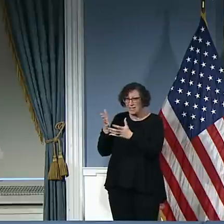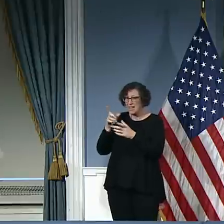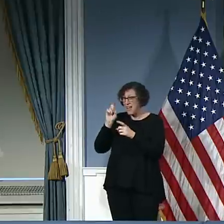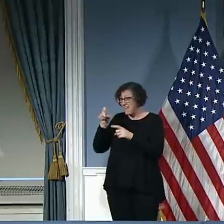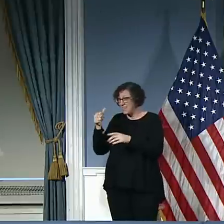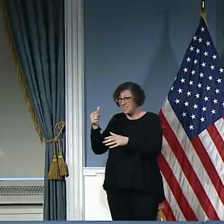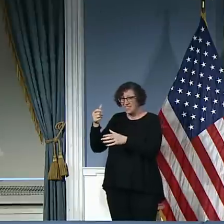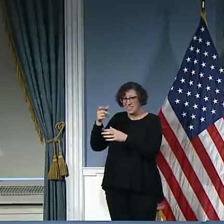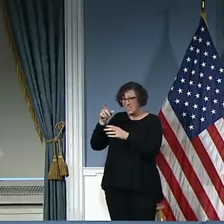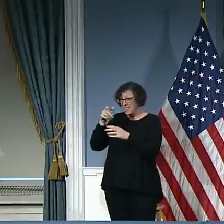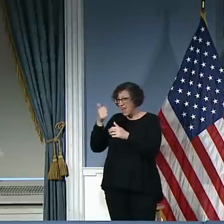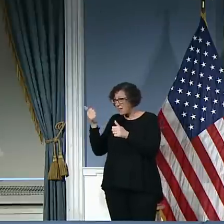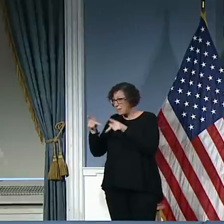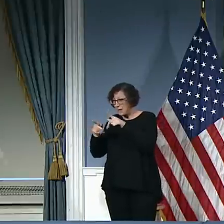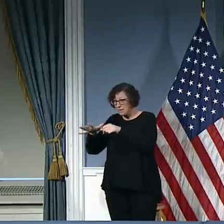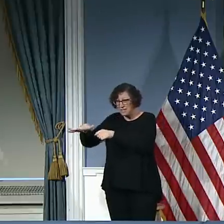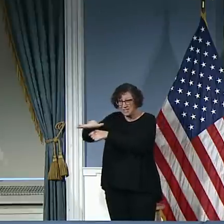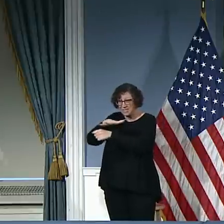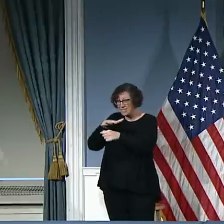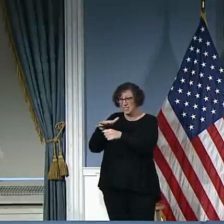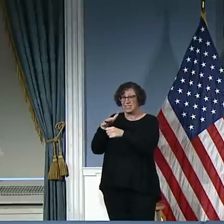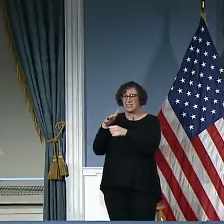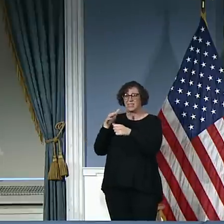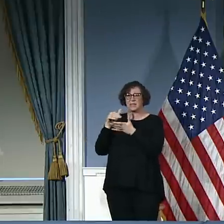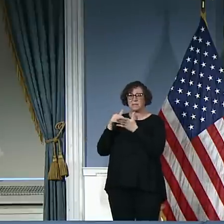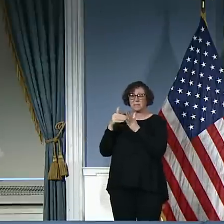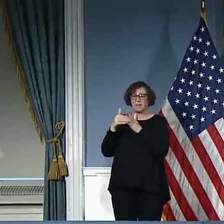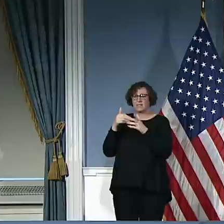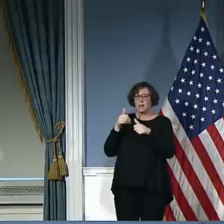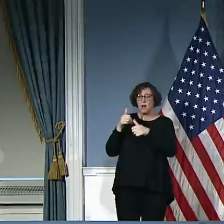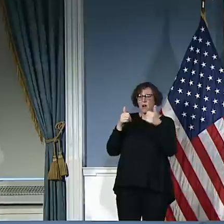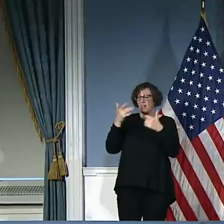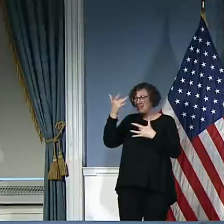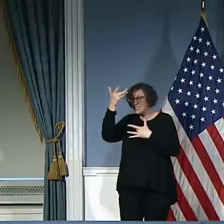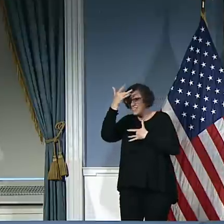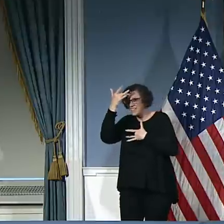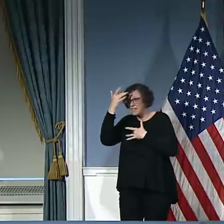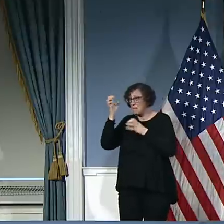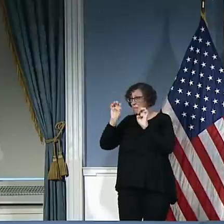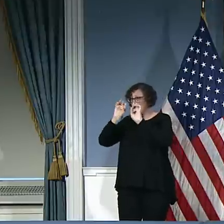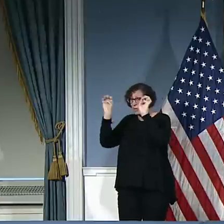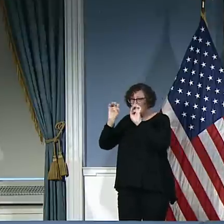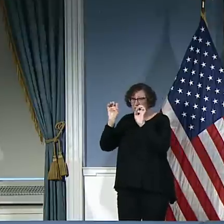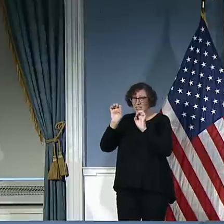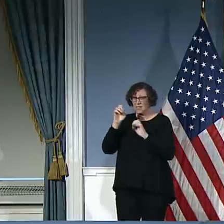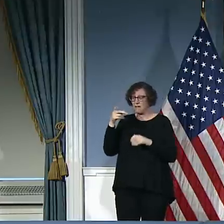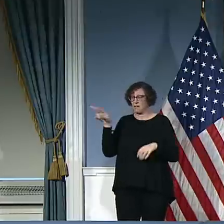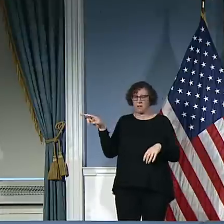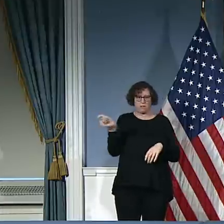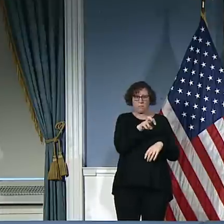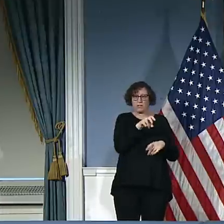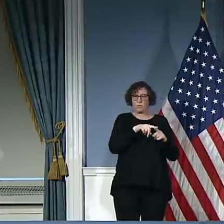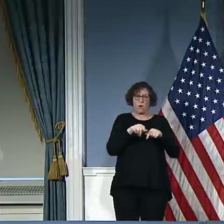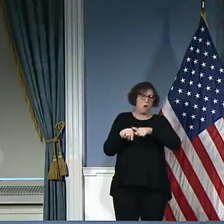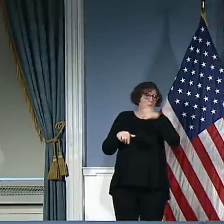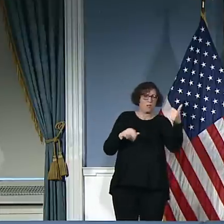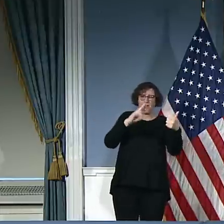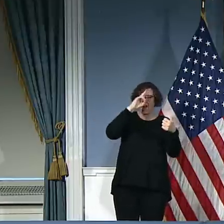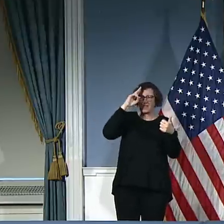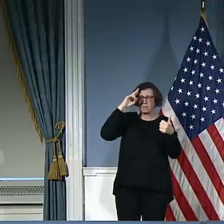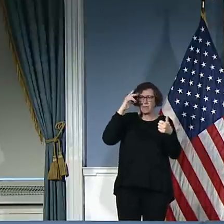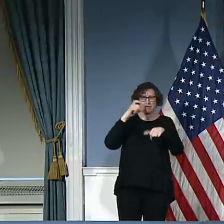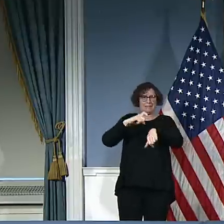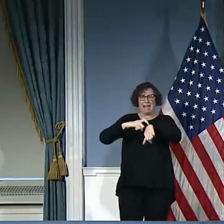the congestion of what we call the worried well, meaning people who have mild symptoms, who may have,